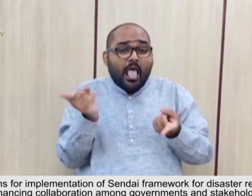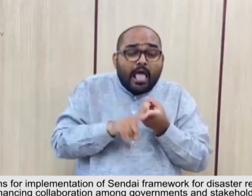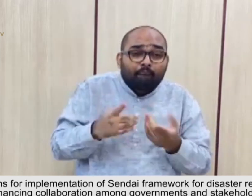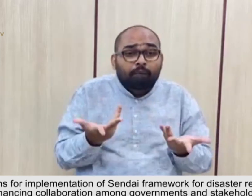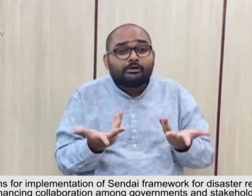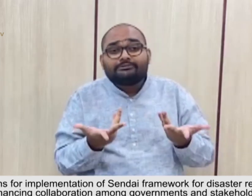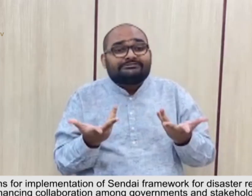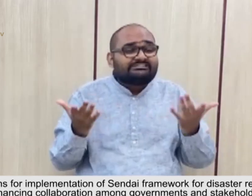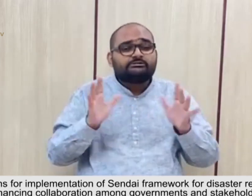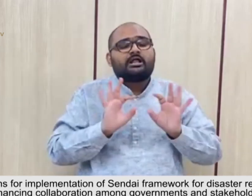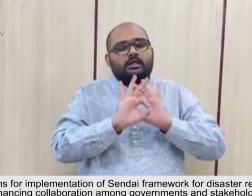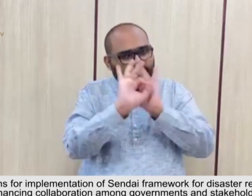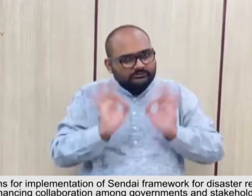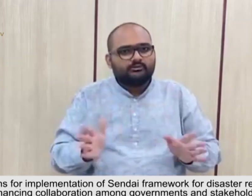And enhancing